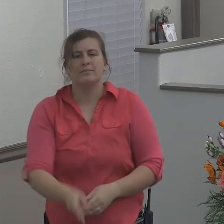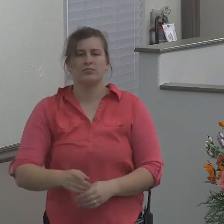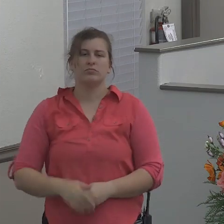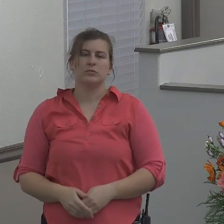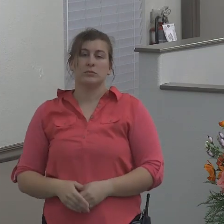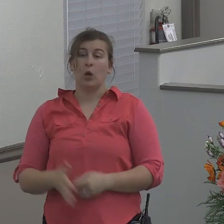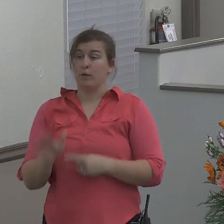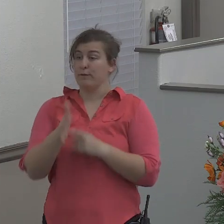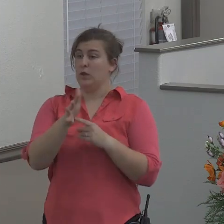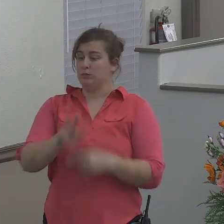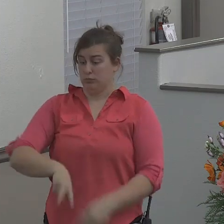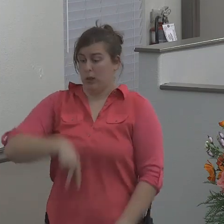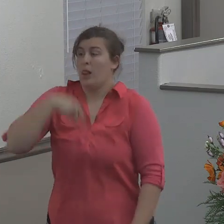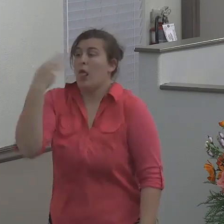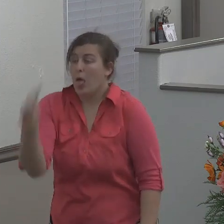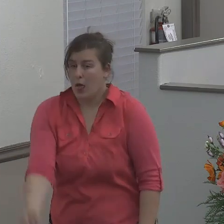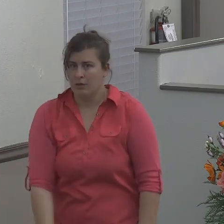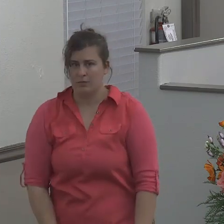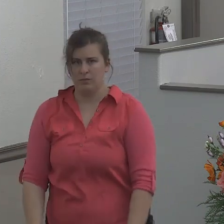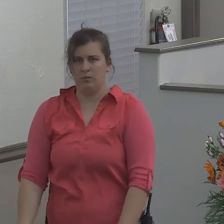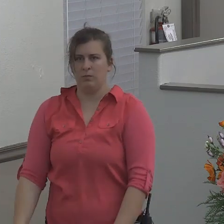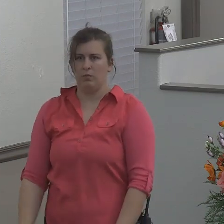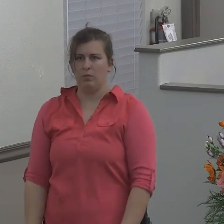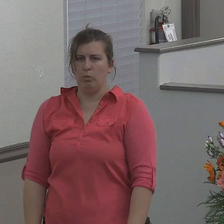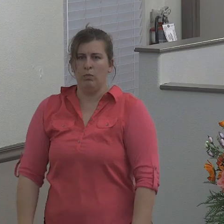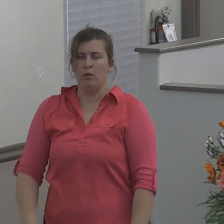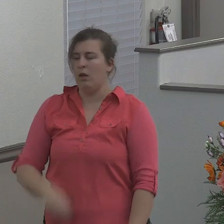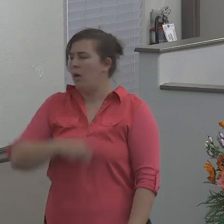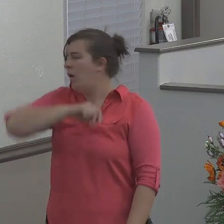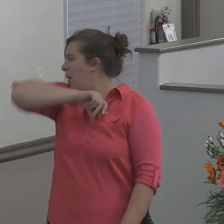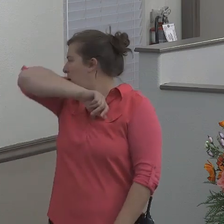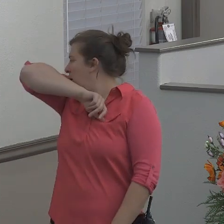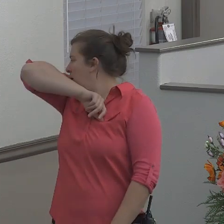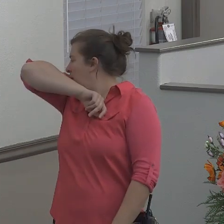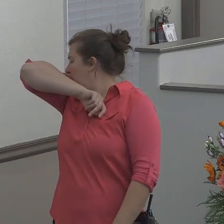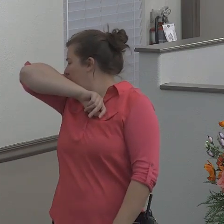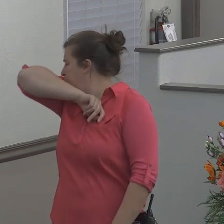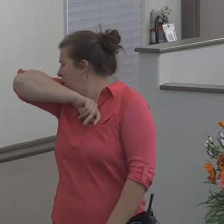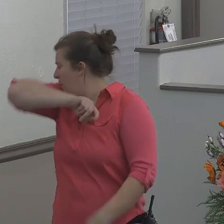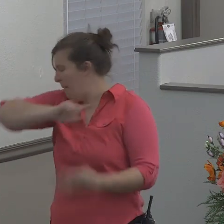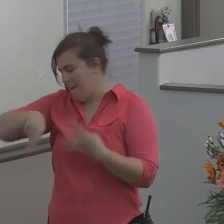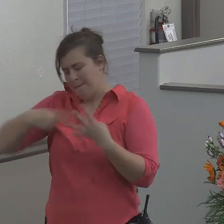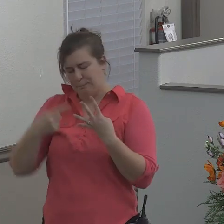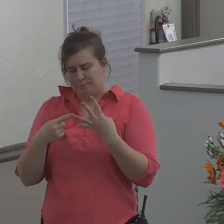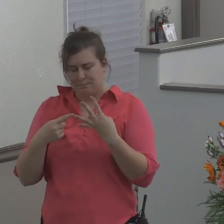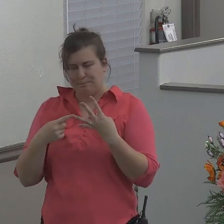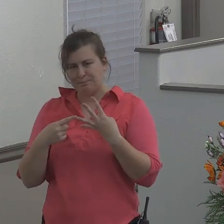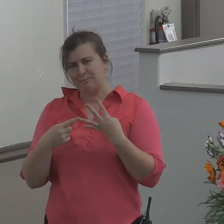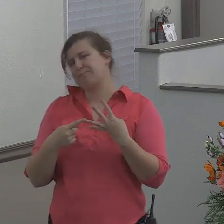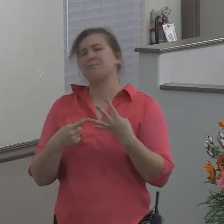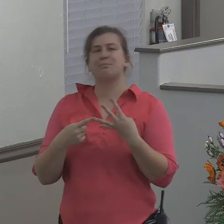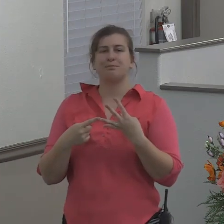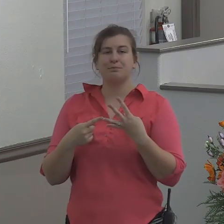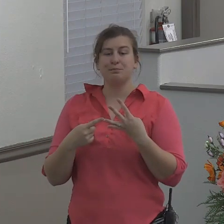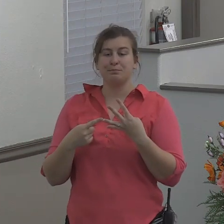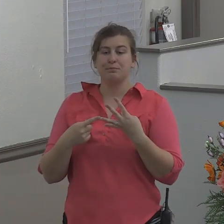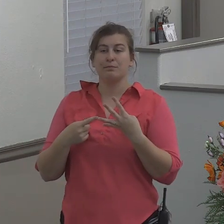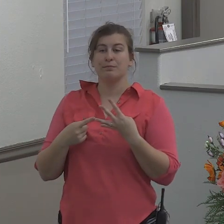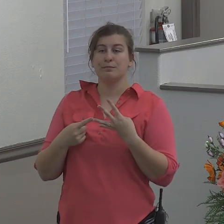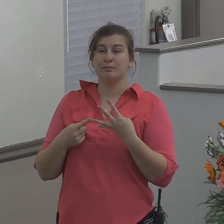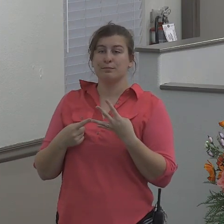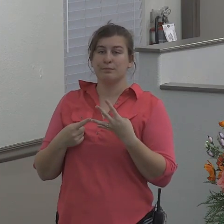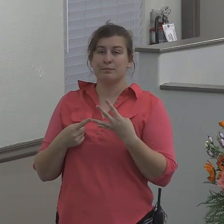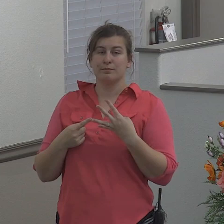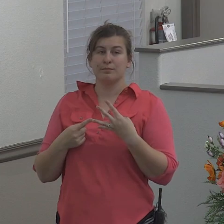which brings me to my third point. Point number three God is the God